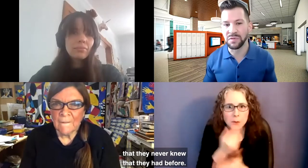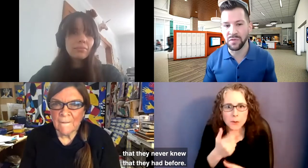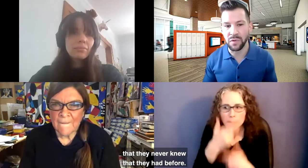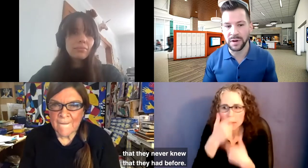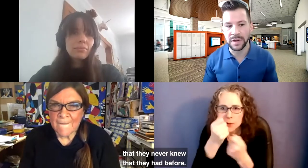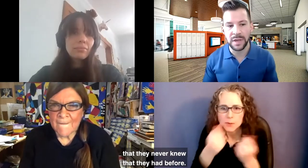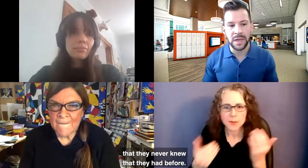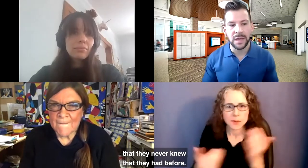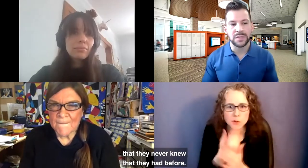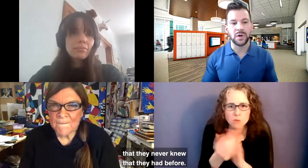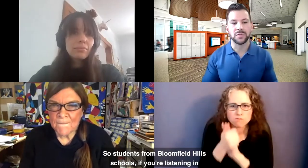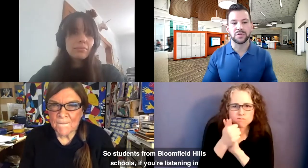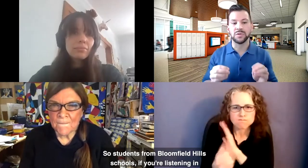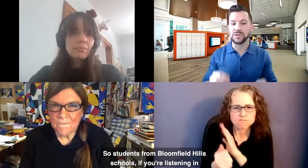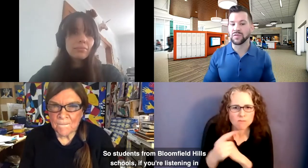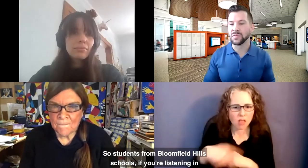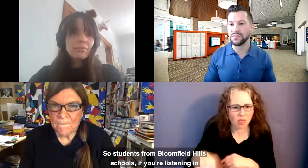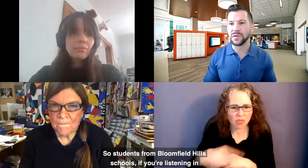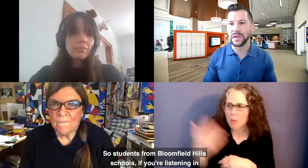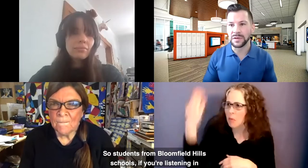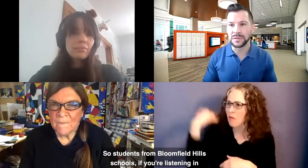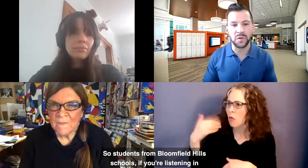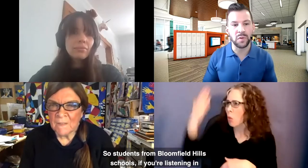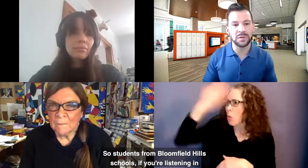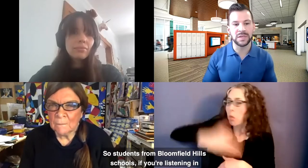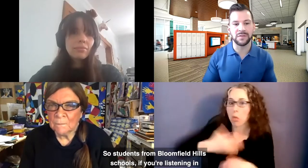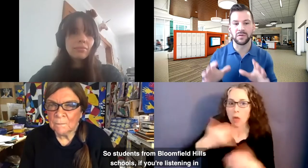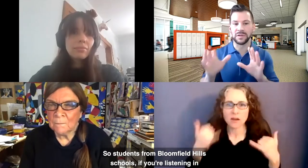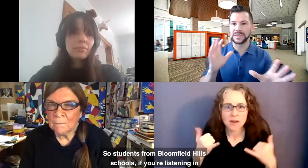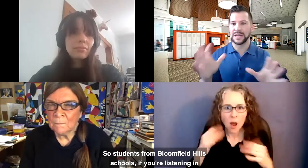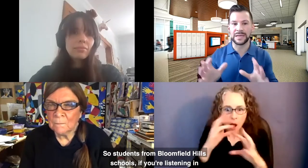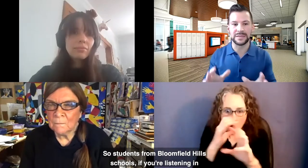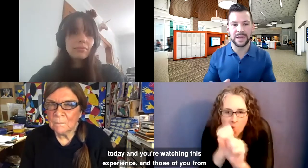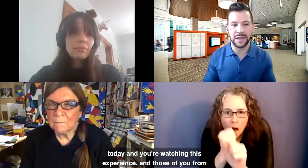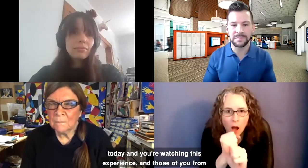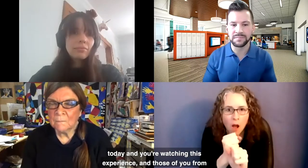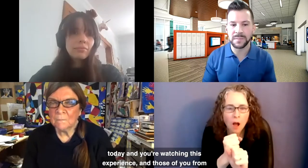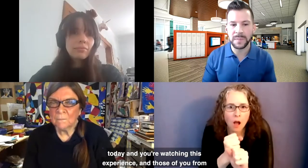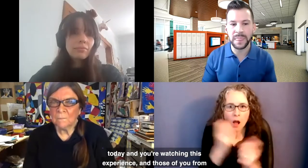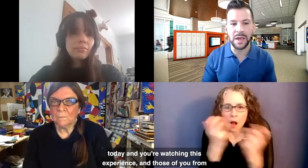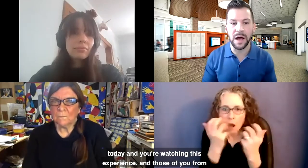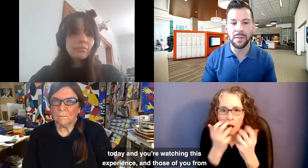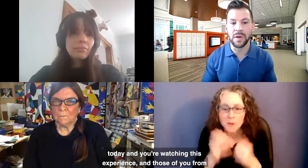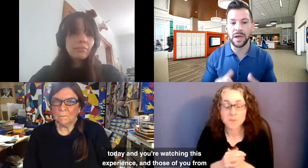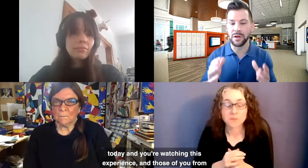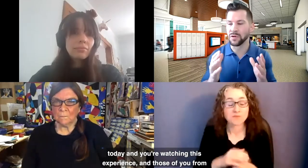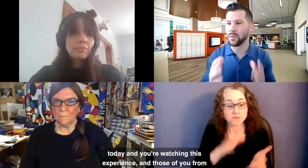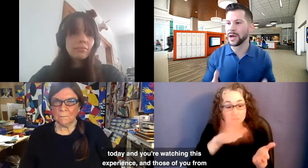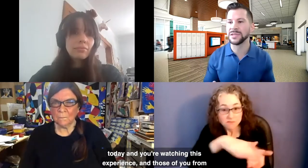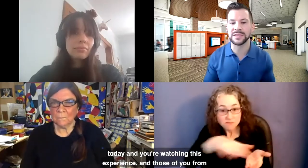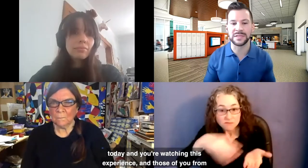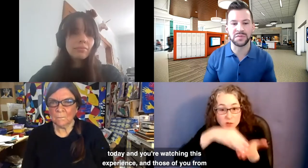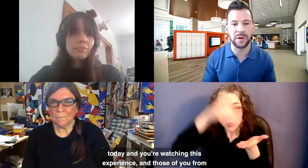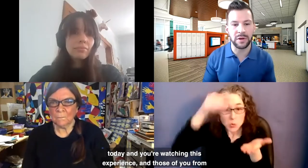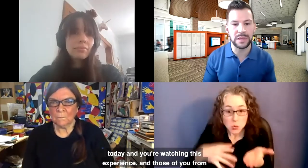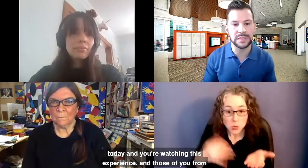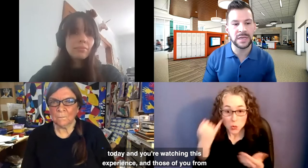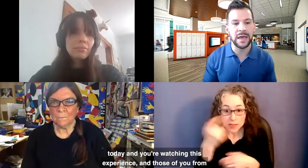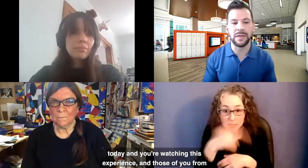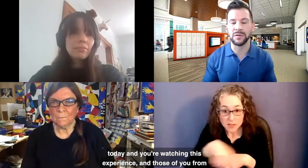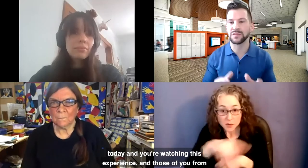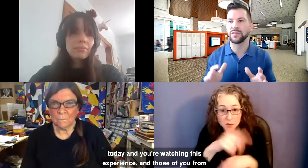knew that they had before. So students from Bloomfield Hills Schools, if you're listening in today and you're watching this